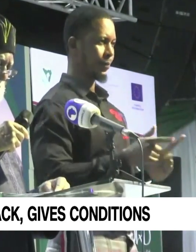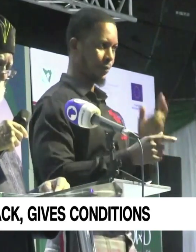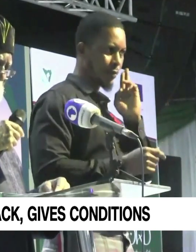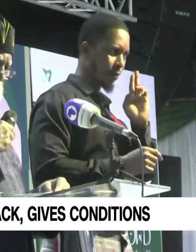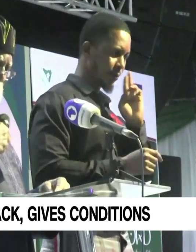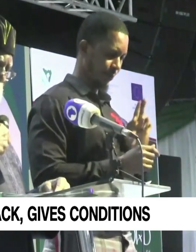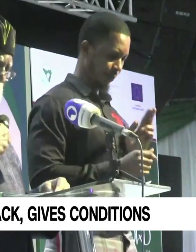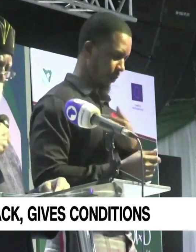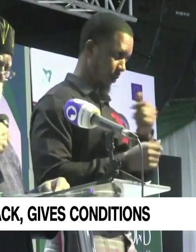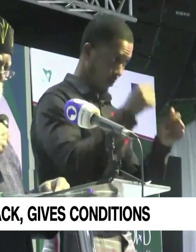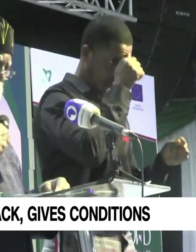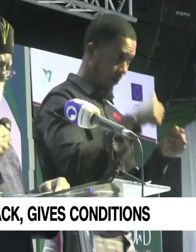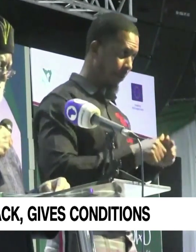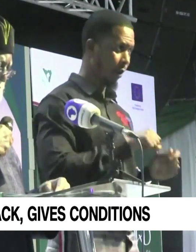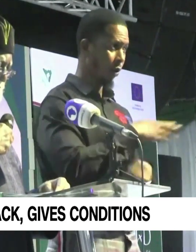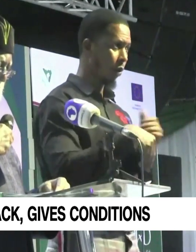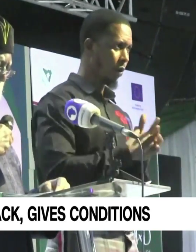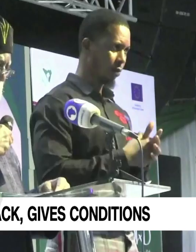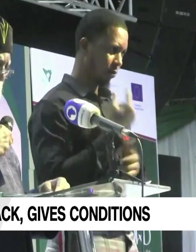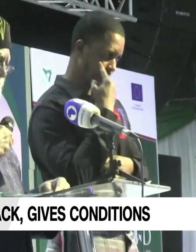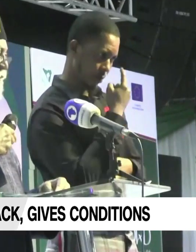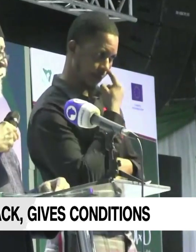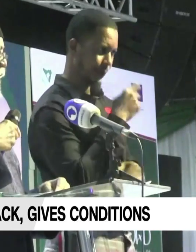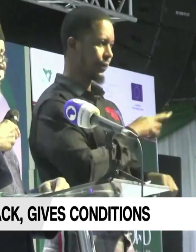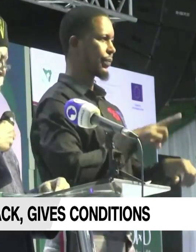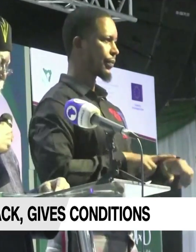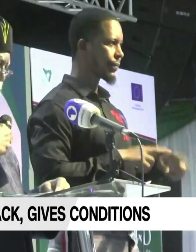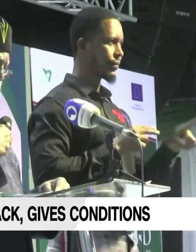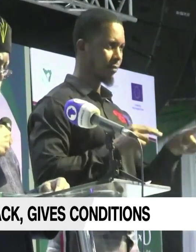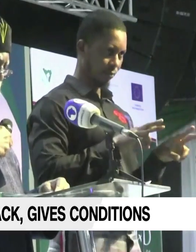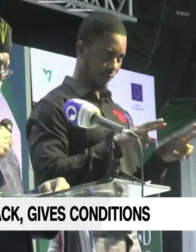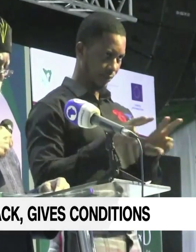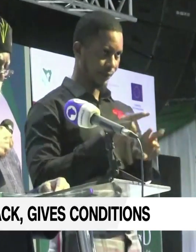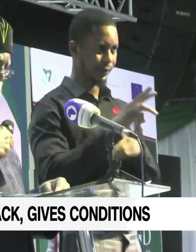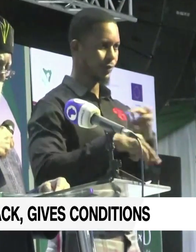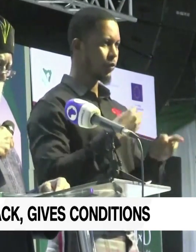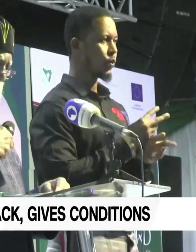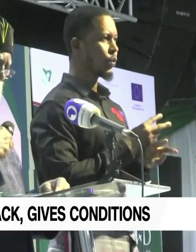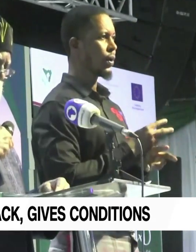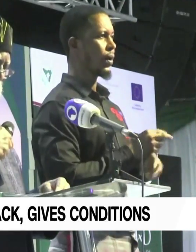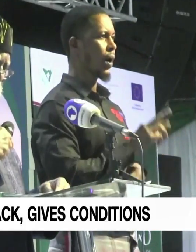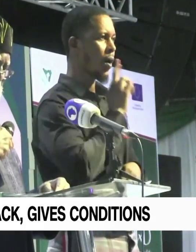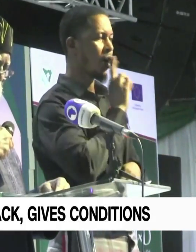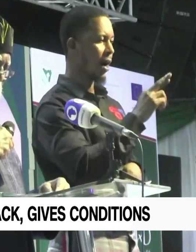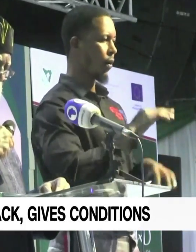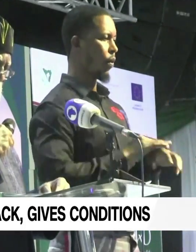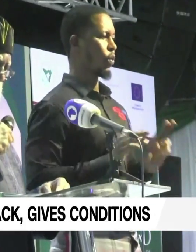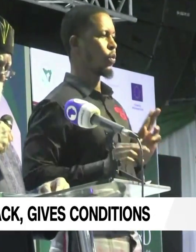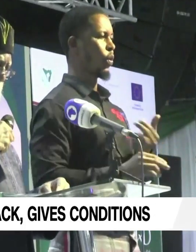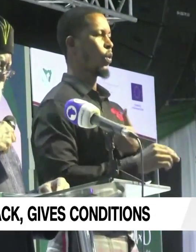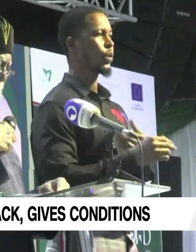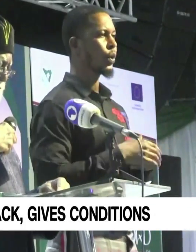remember that all the eyes of the nation and indeed the world are upon us.